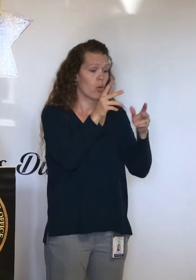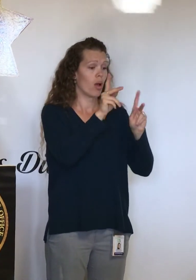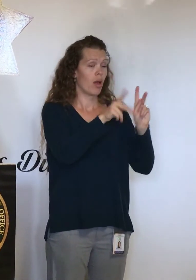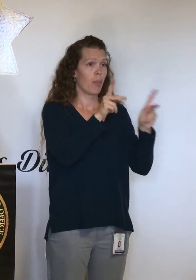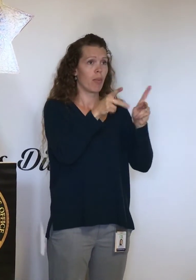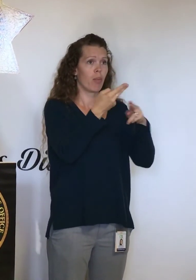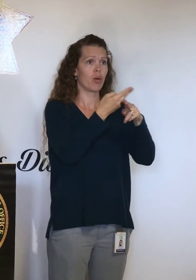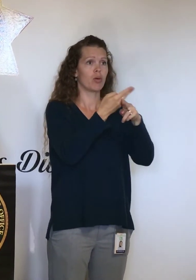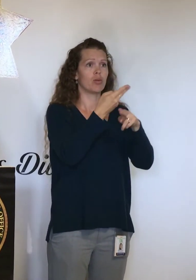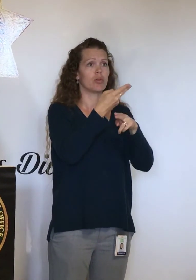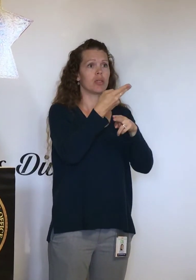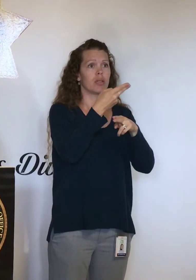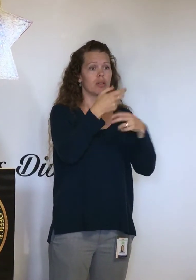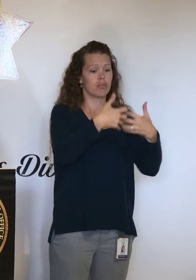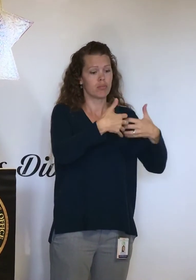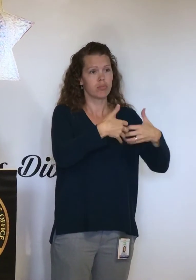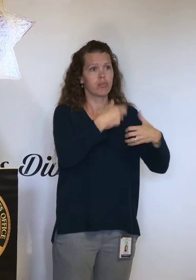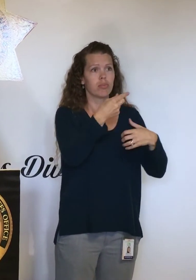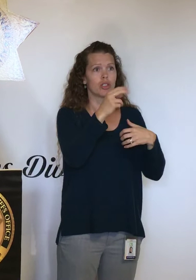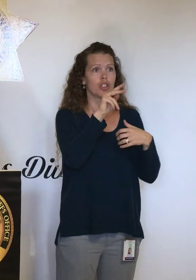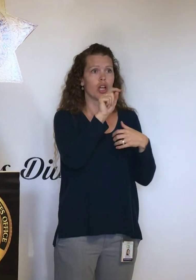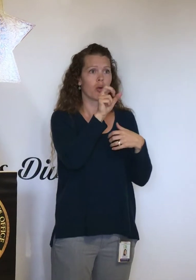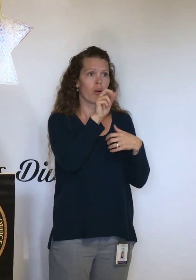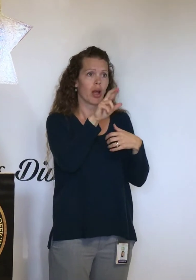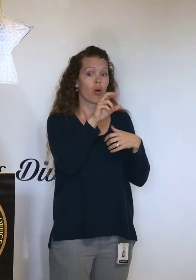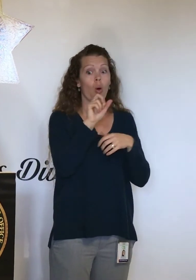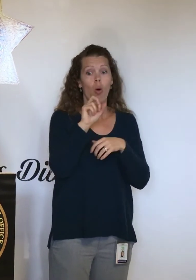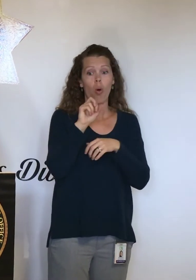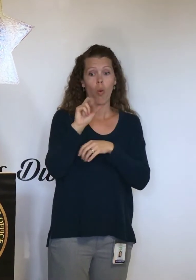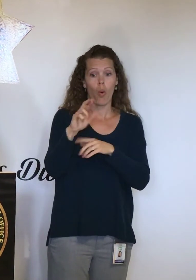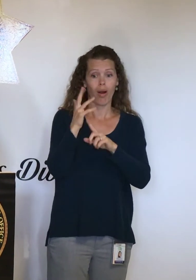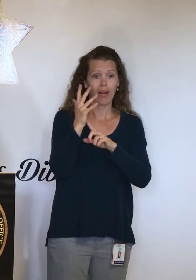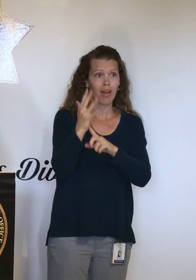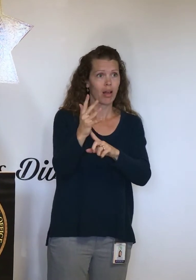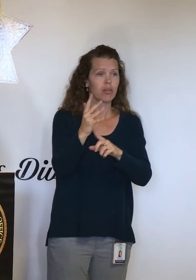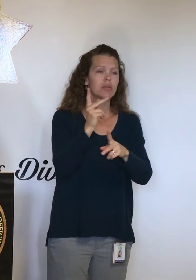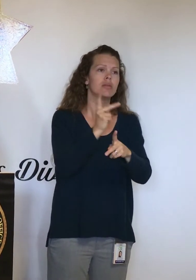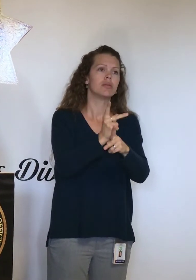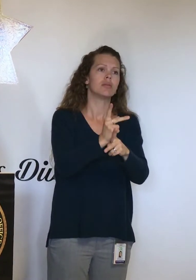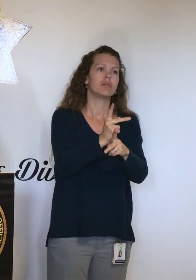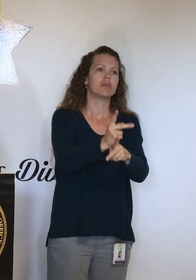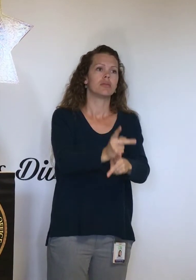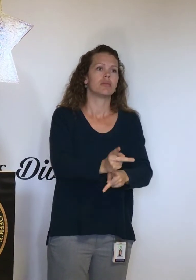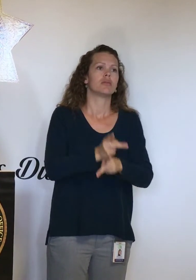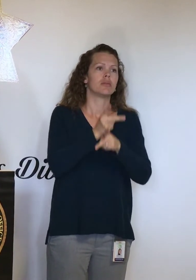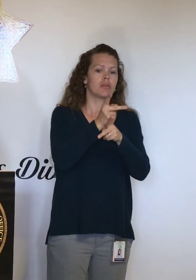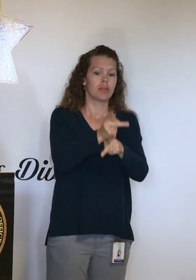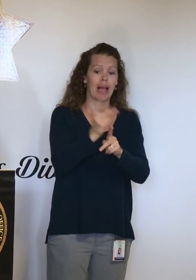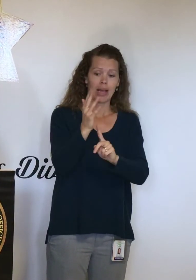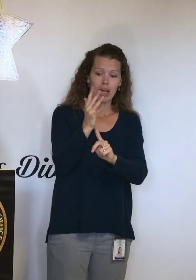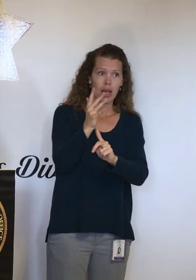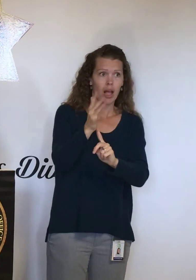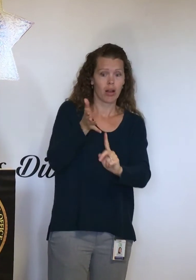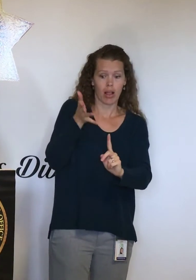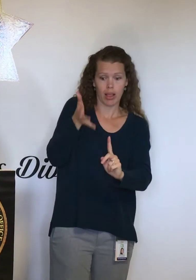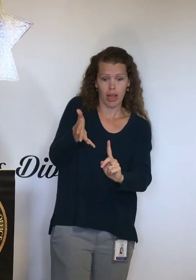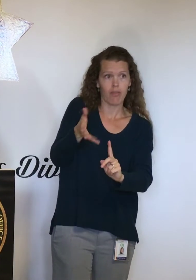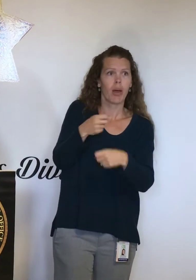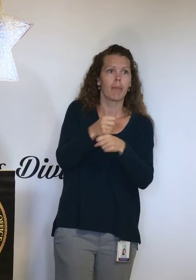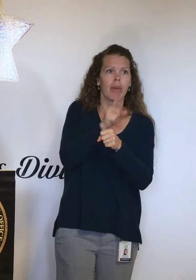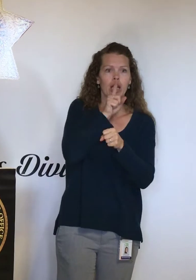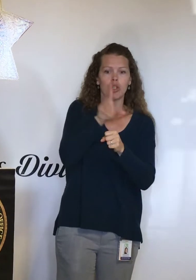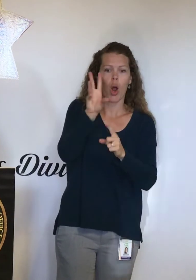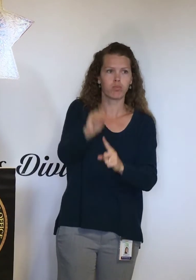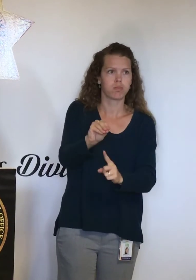are going in their second night of darkness with candles, being hyper-vigilant about if you leave a candle unattended, you need to make sure you put that candle